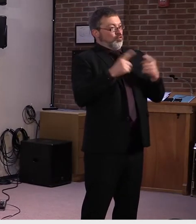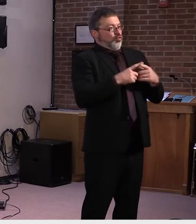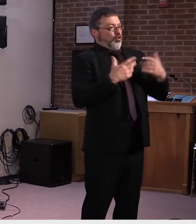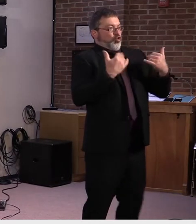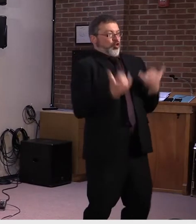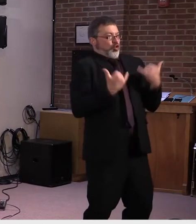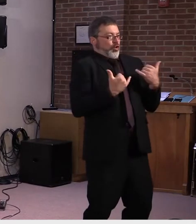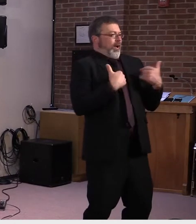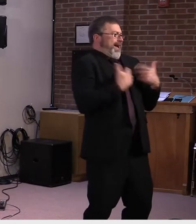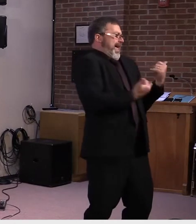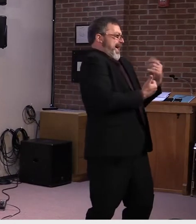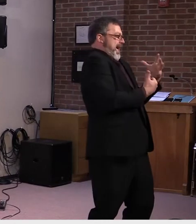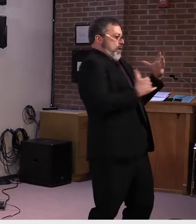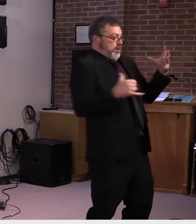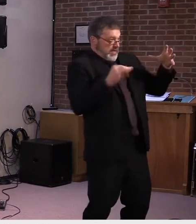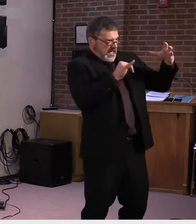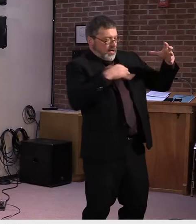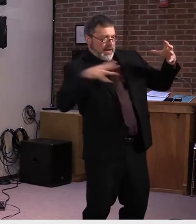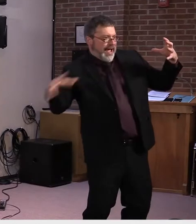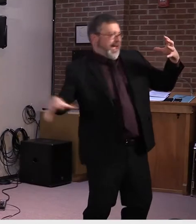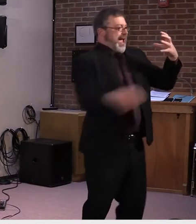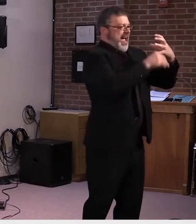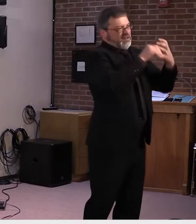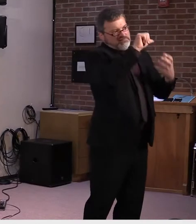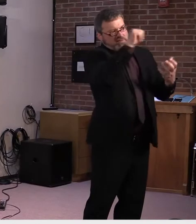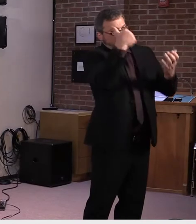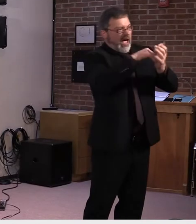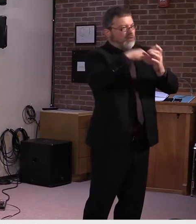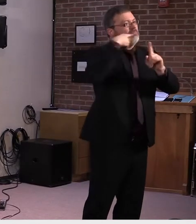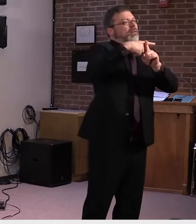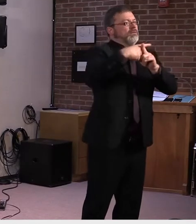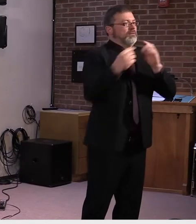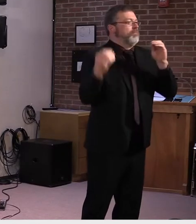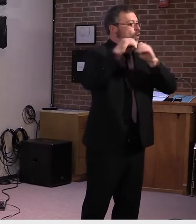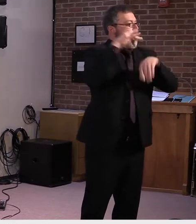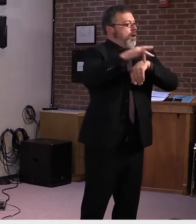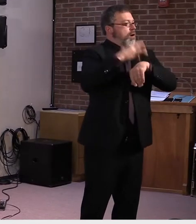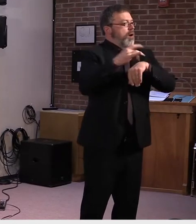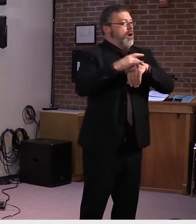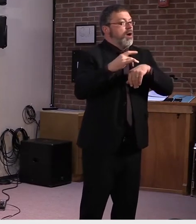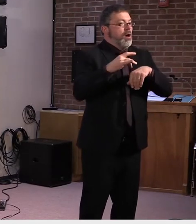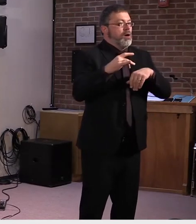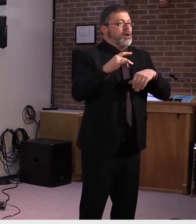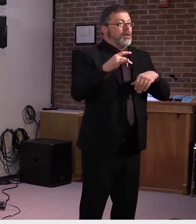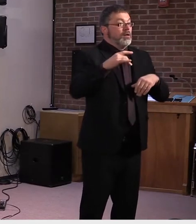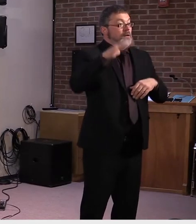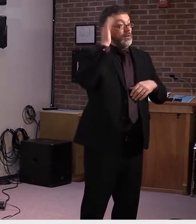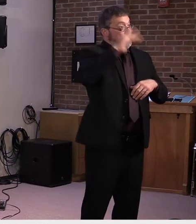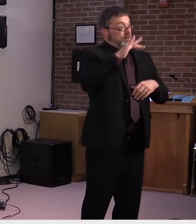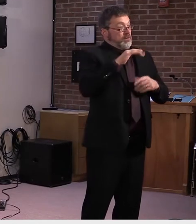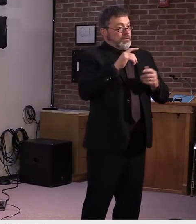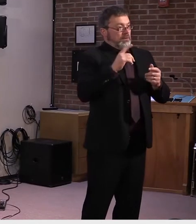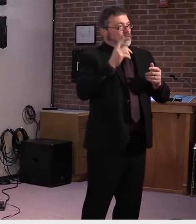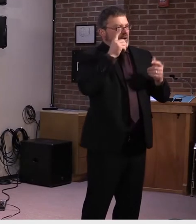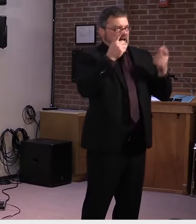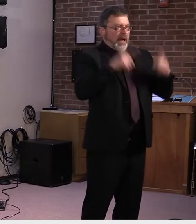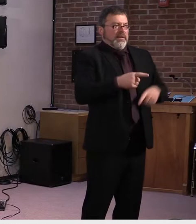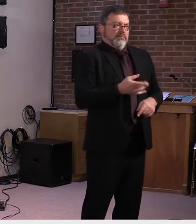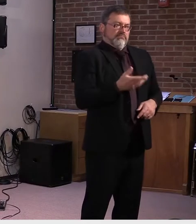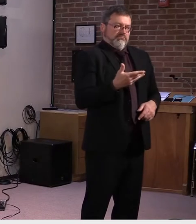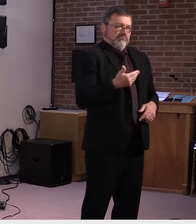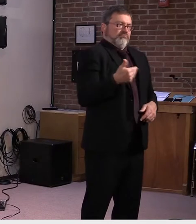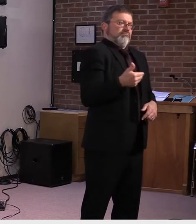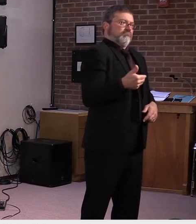We understand that these changes need to happen quickly and child care providers will need financial support